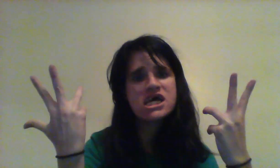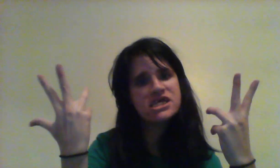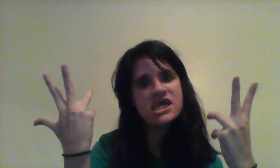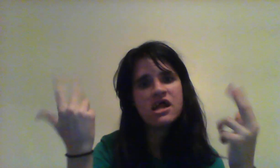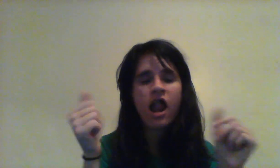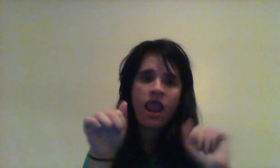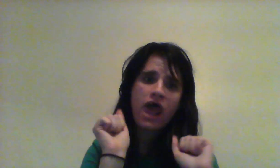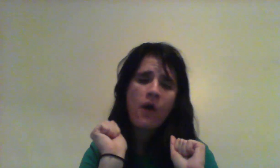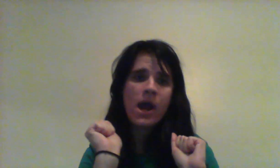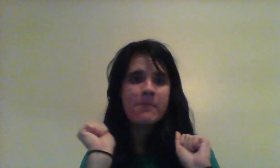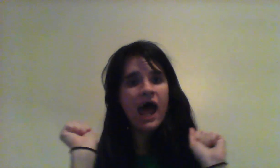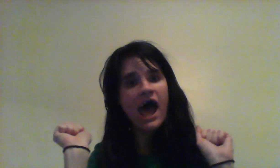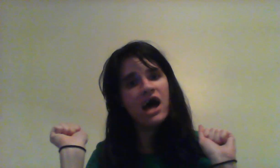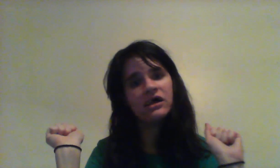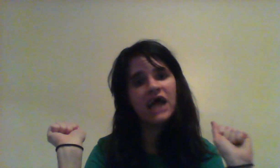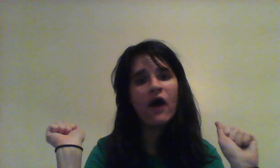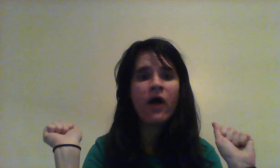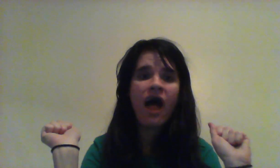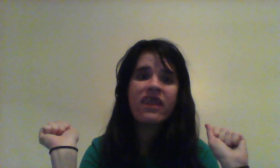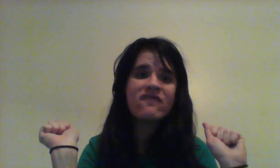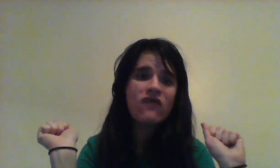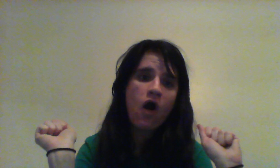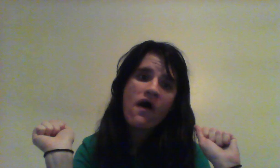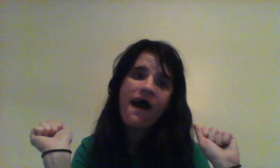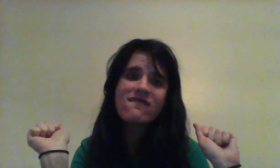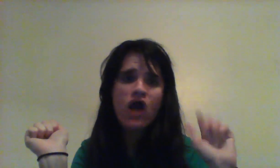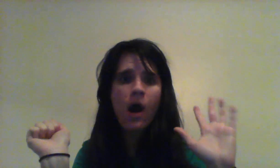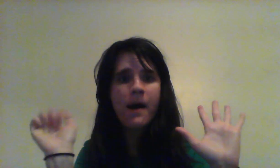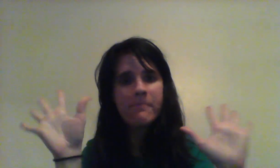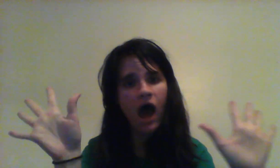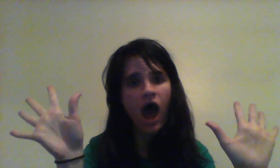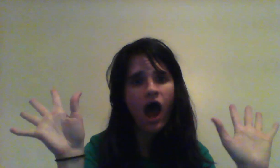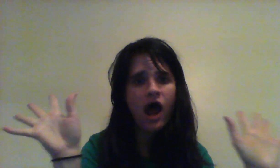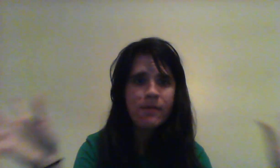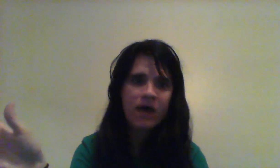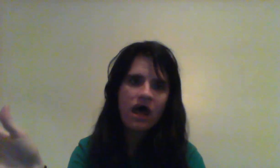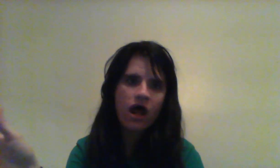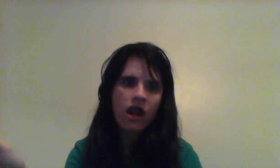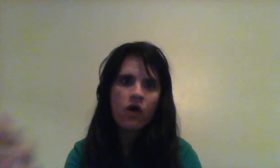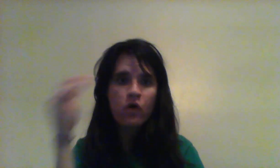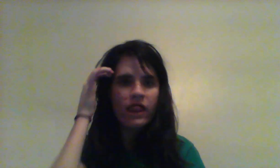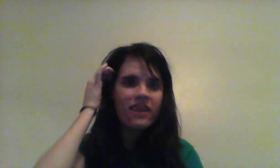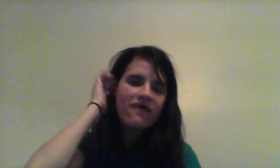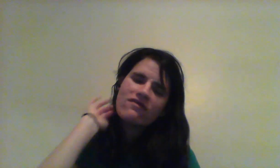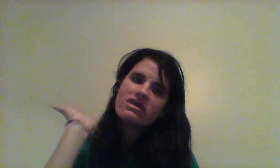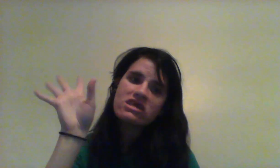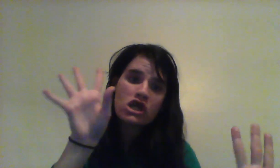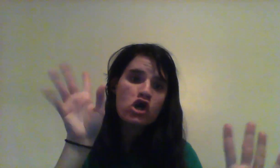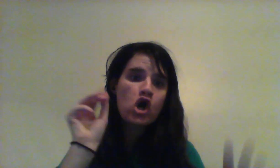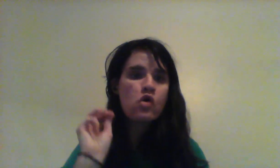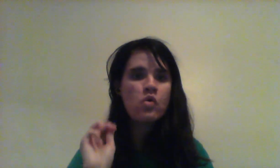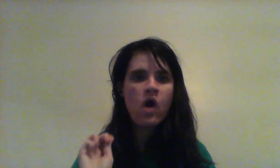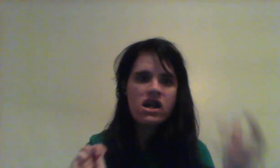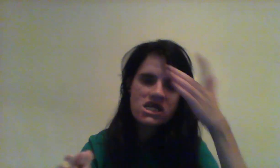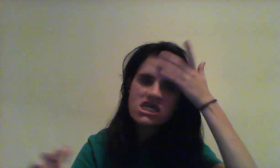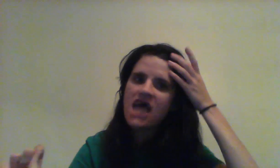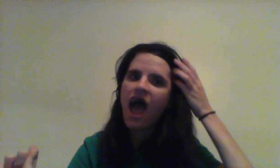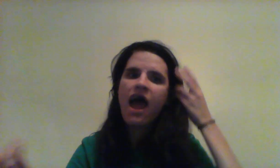in And now we've lost our own A war of your own for years But there's a single one set